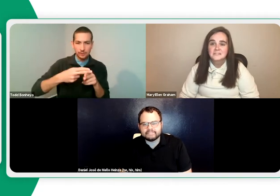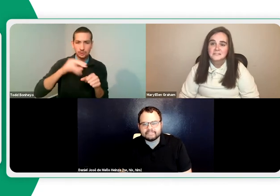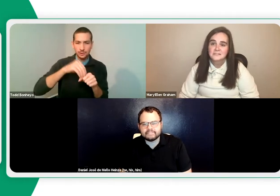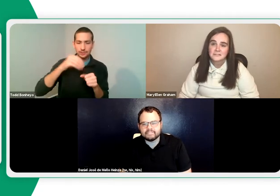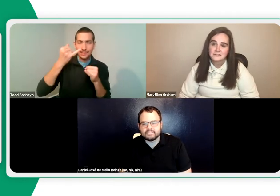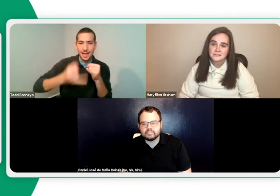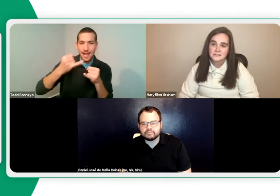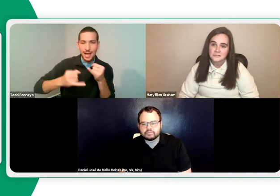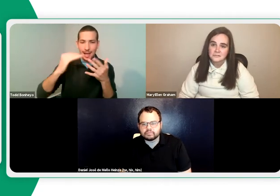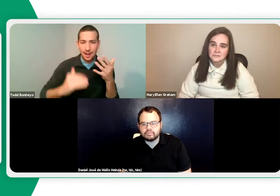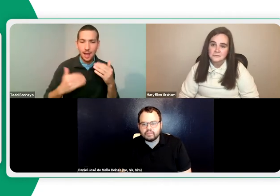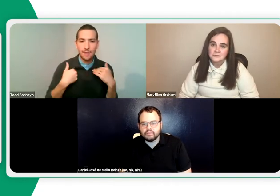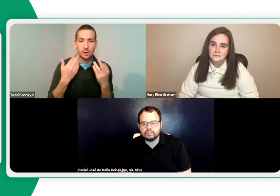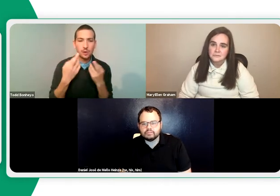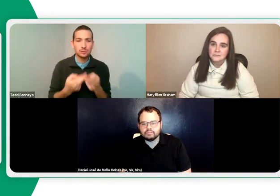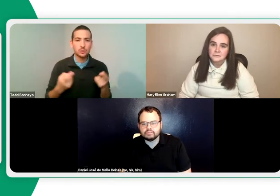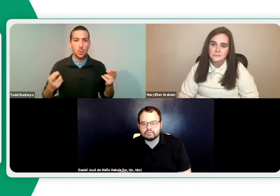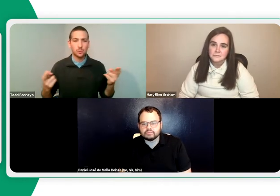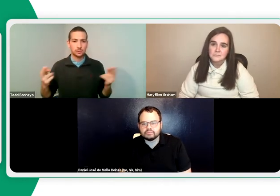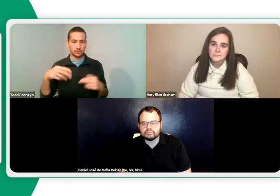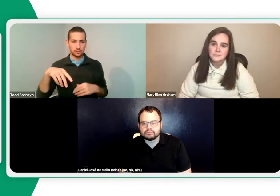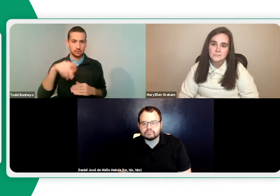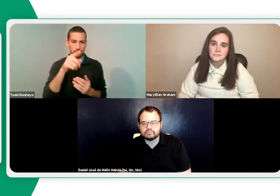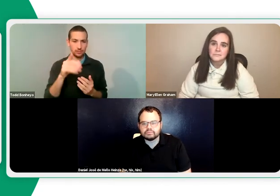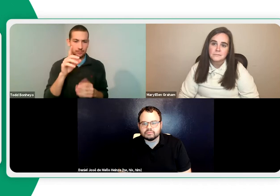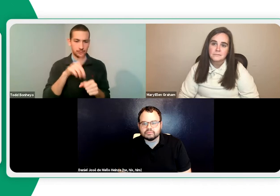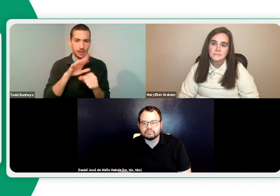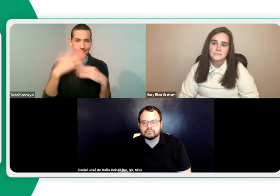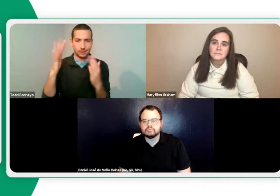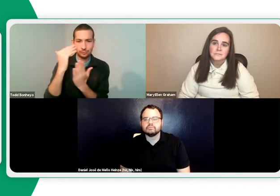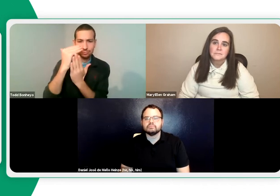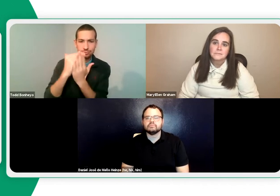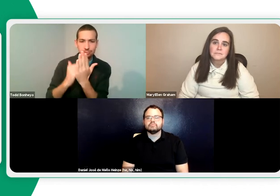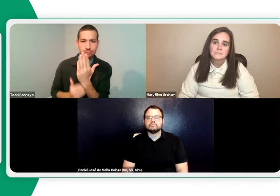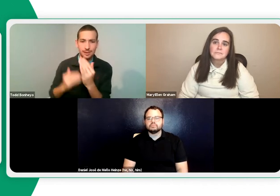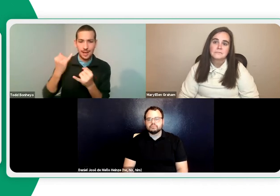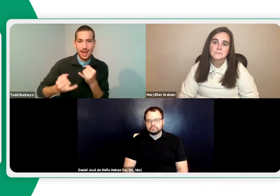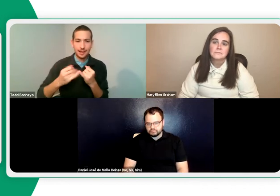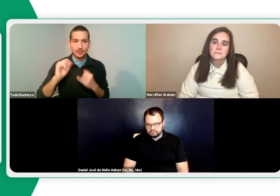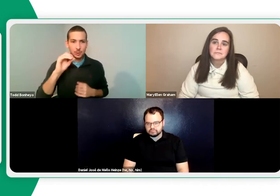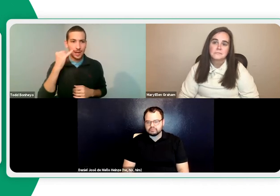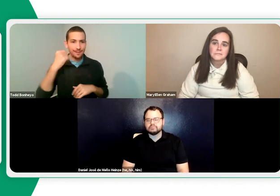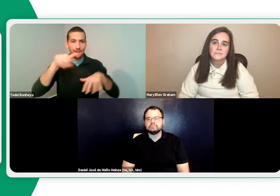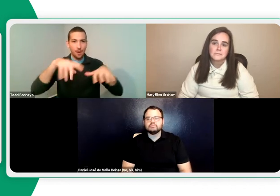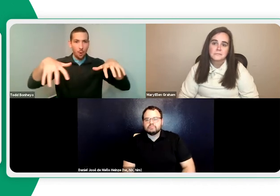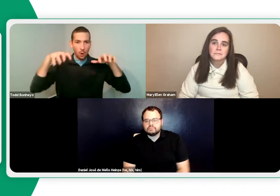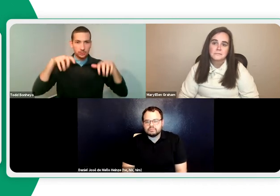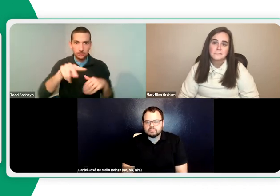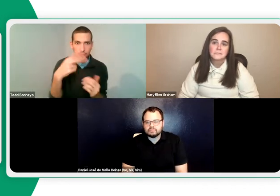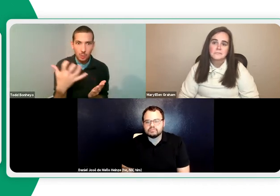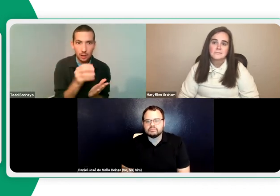This is Todd. I think that's awesome, Daniel. We'll mention at the end, the resources that we have. Daniel does have a list